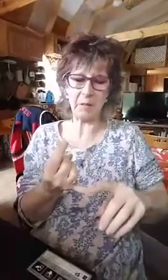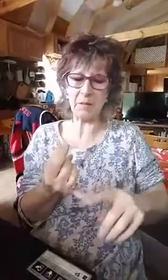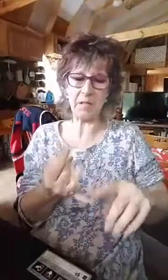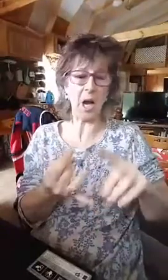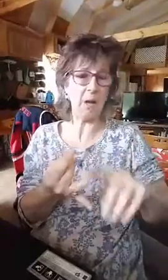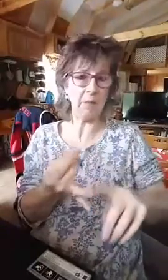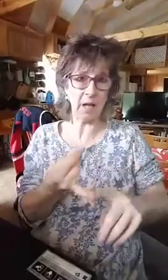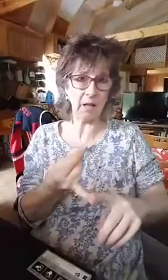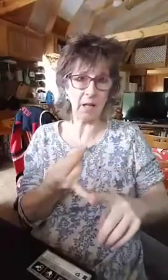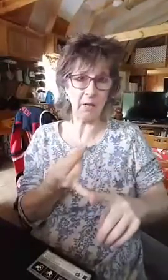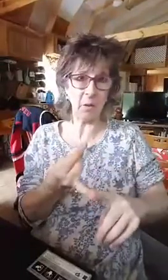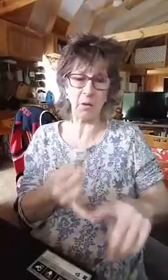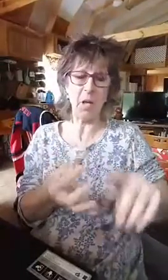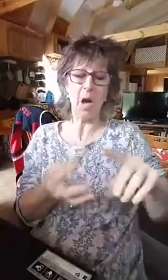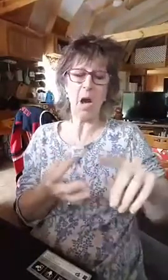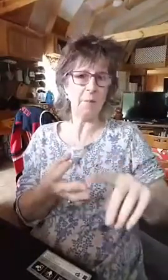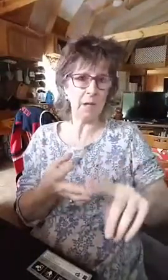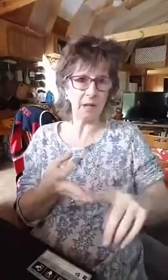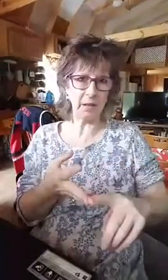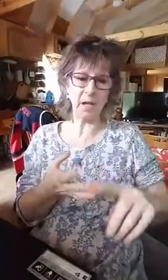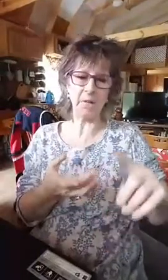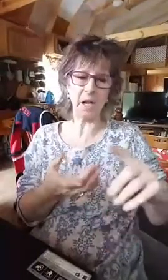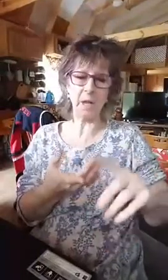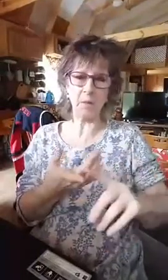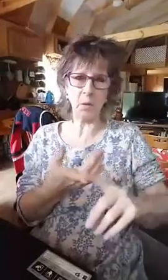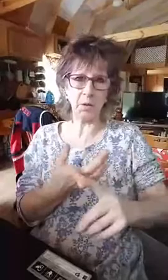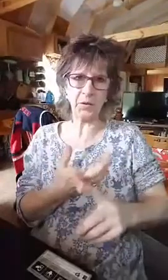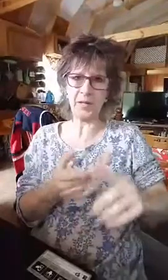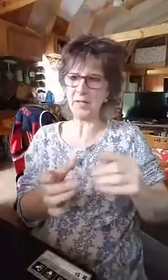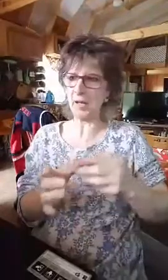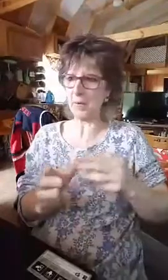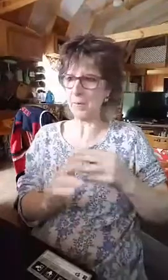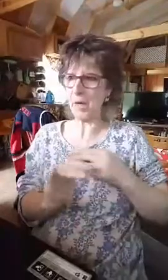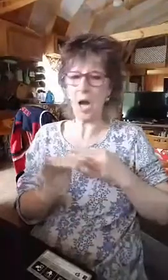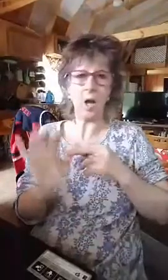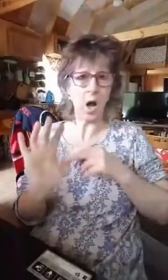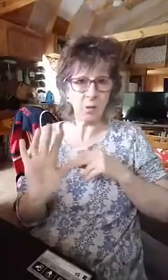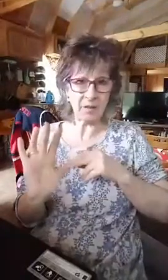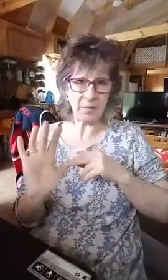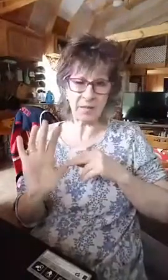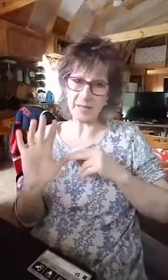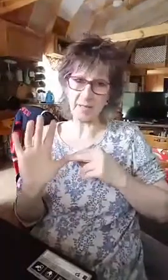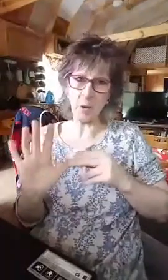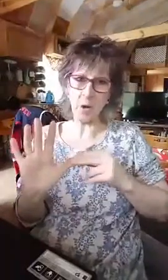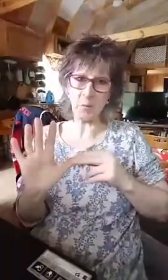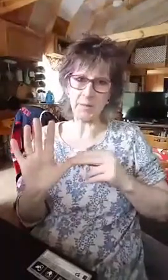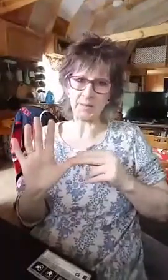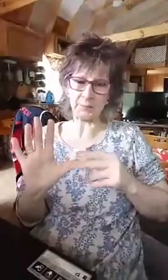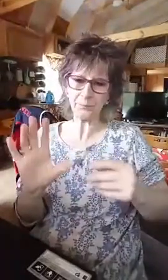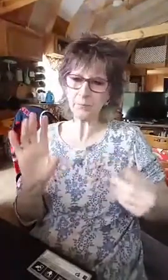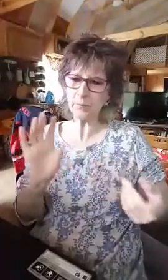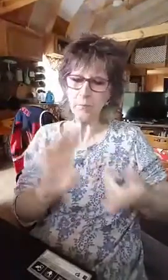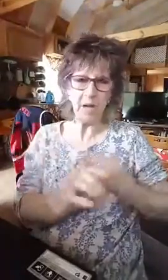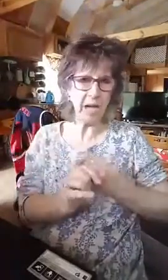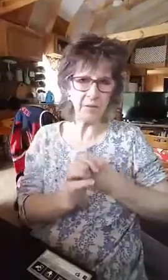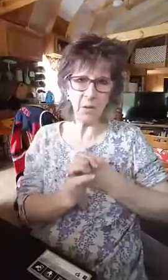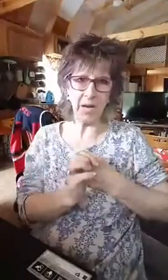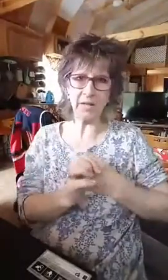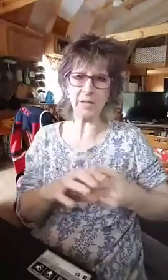me money. I'm not lovable. I'm not loved. I'm worthless. Um, I'll always be like this. I'm hopeless. I have no answers.